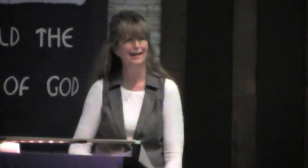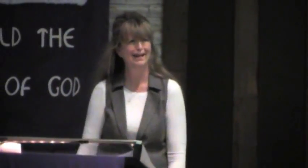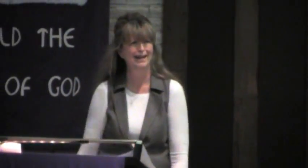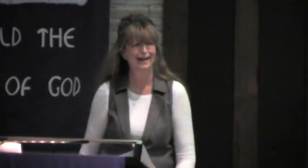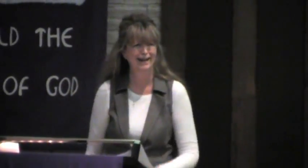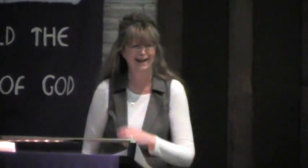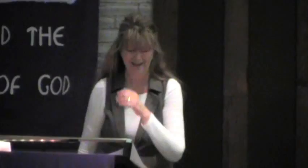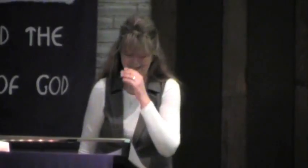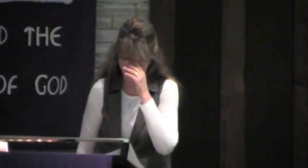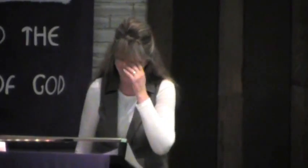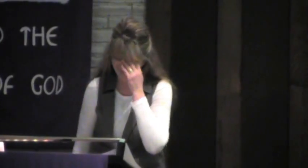I'm sorry about that.